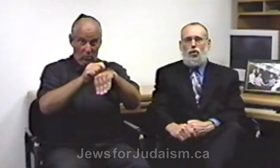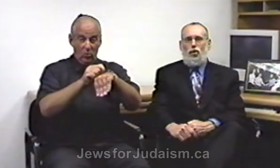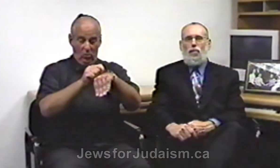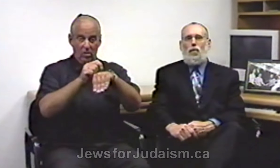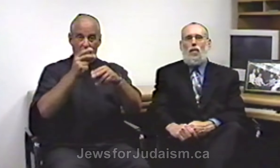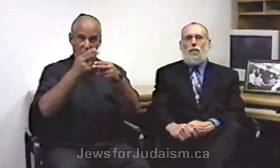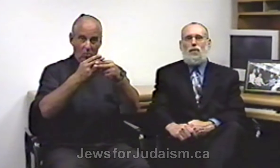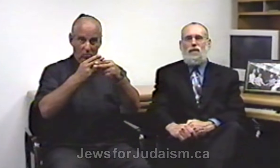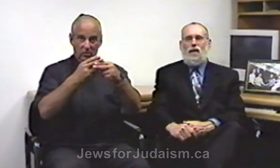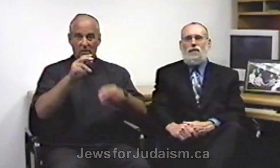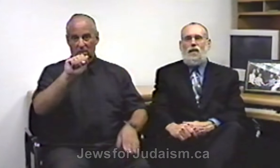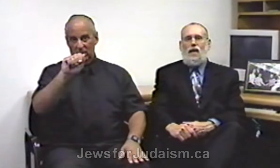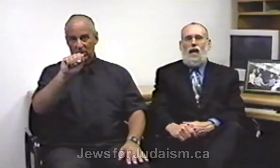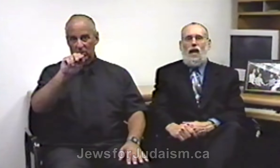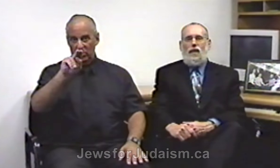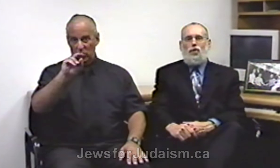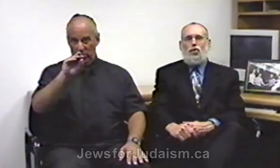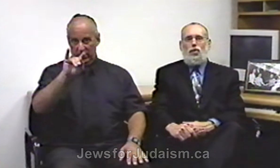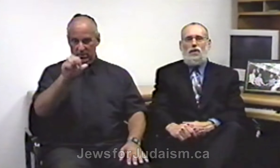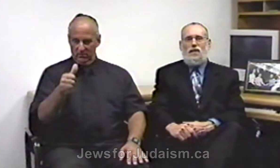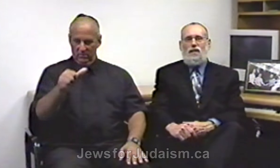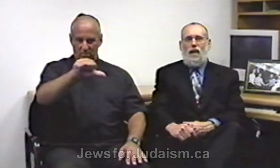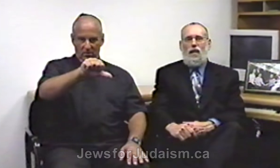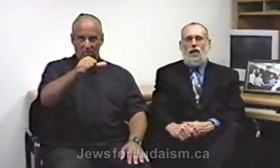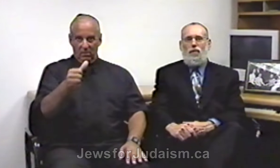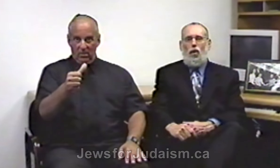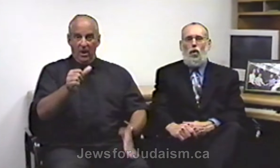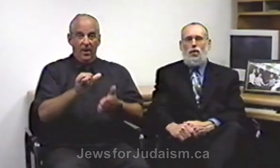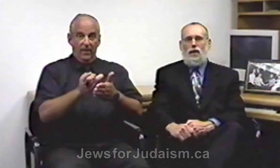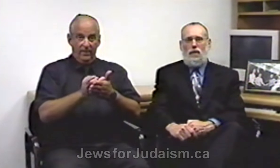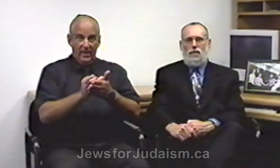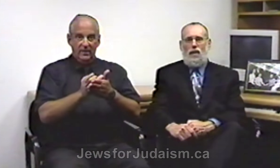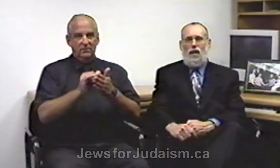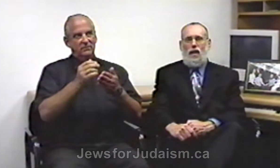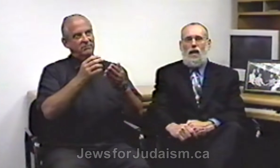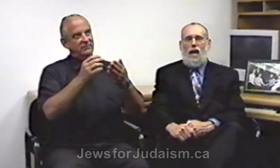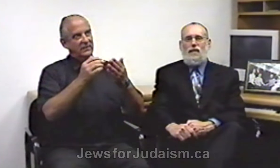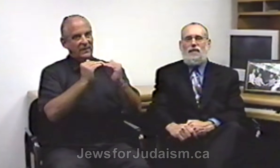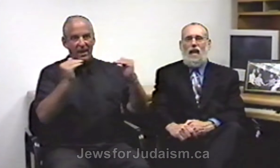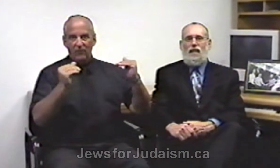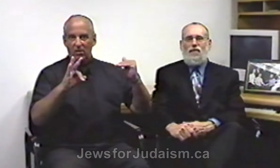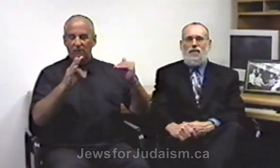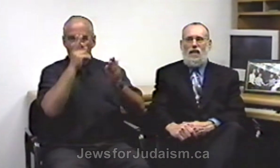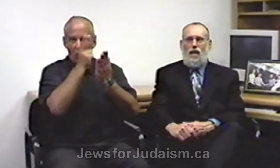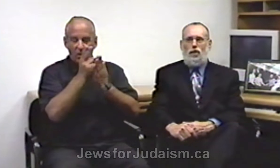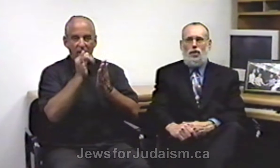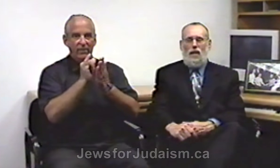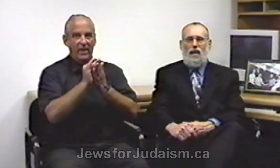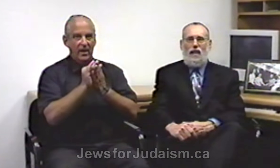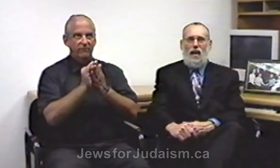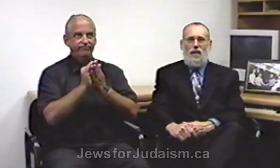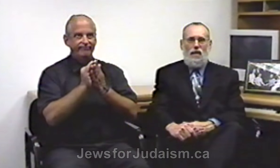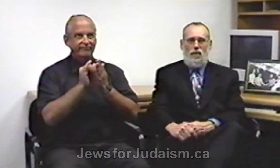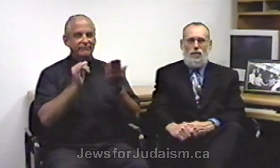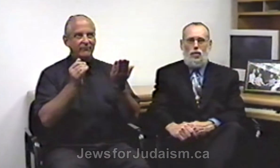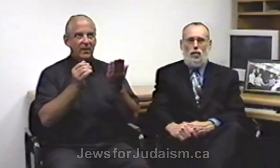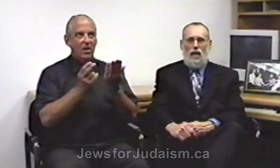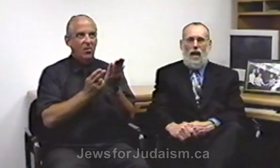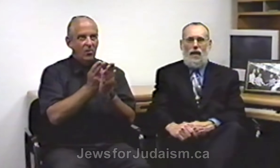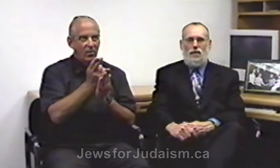term represents a certain state of holiness and sanctification that that individual has.